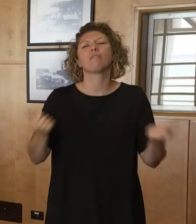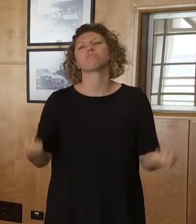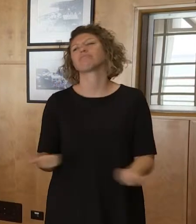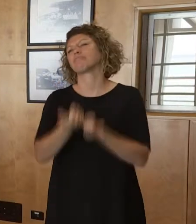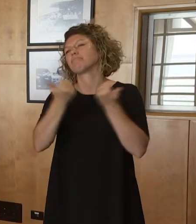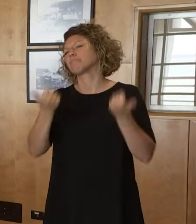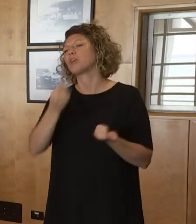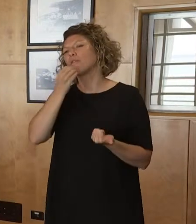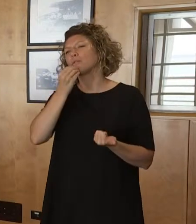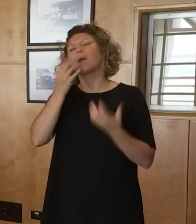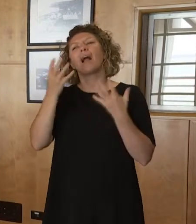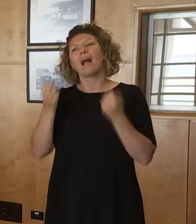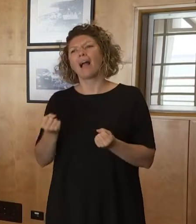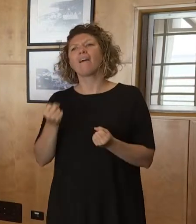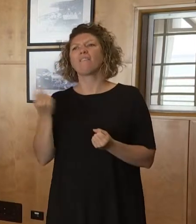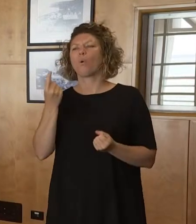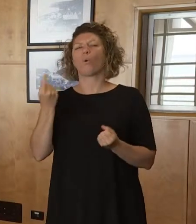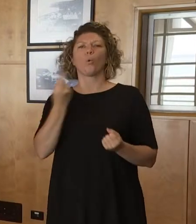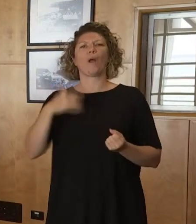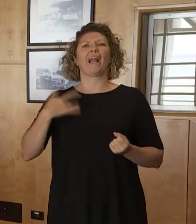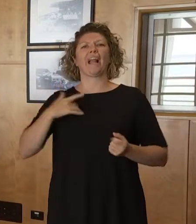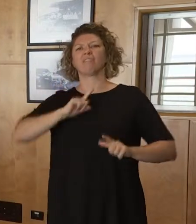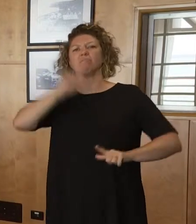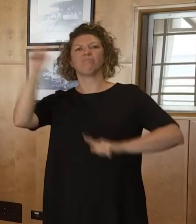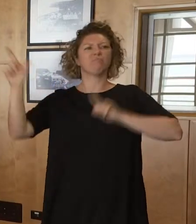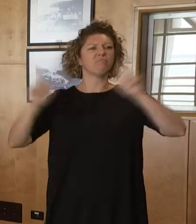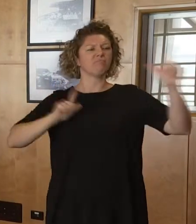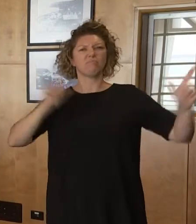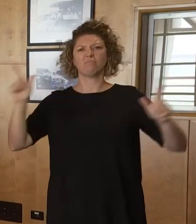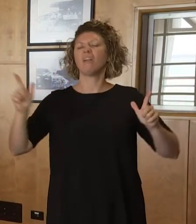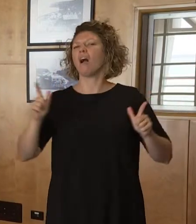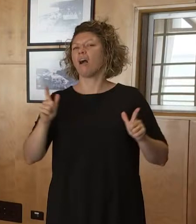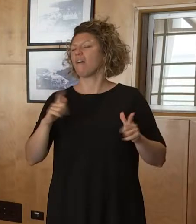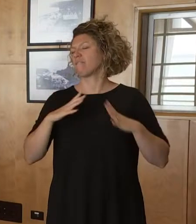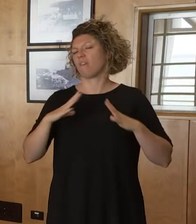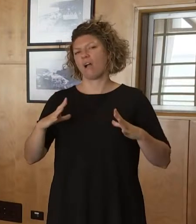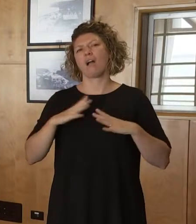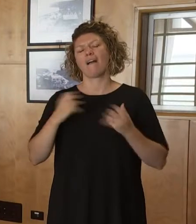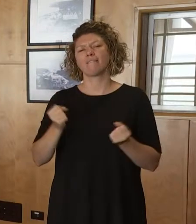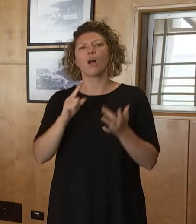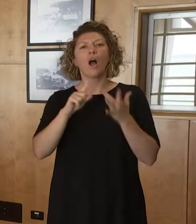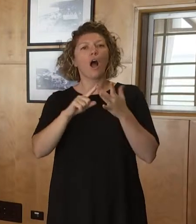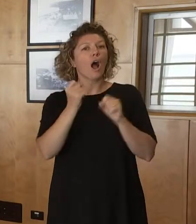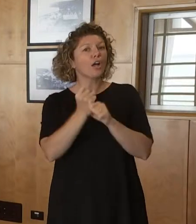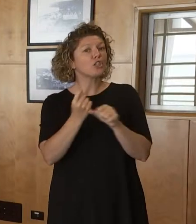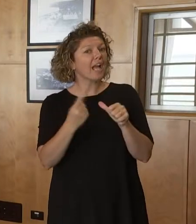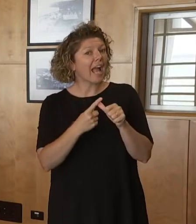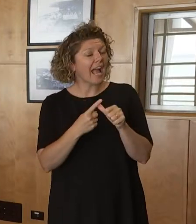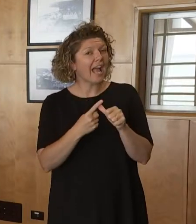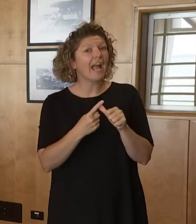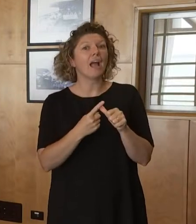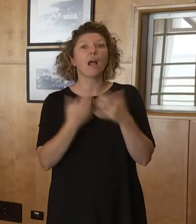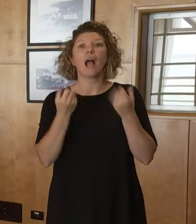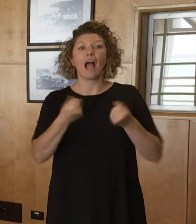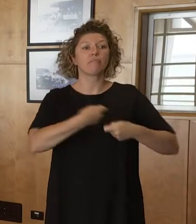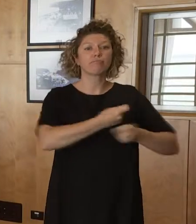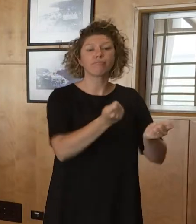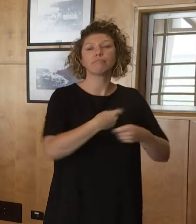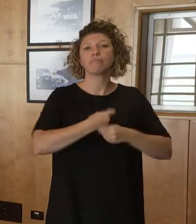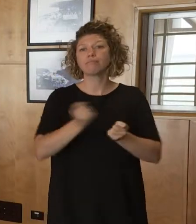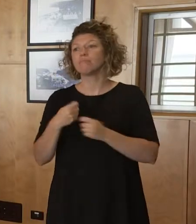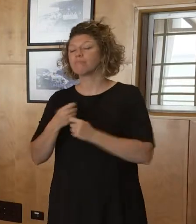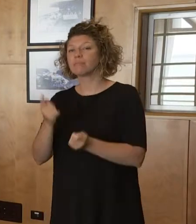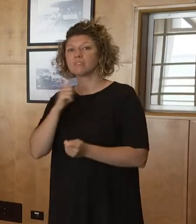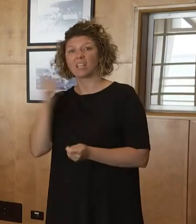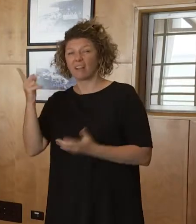supplies for the Outback stores, that that should be consistent. IGA also supply a number of the community stores and they